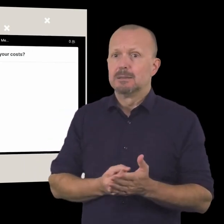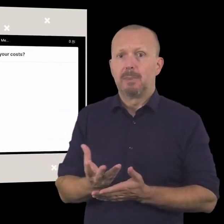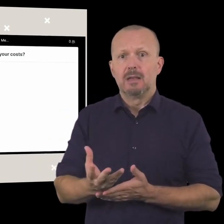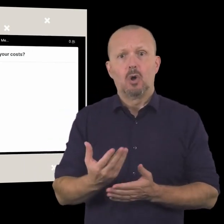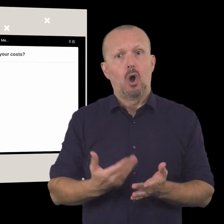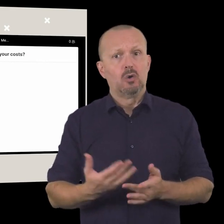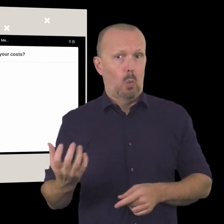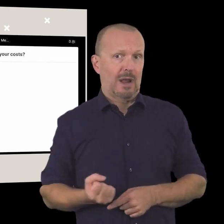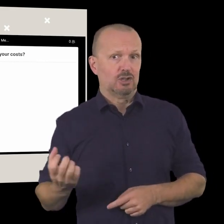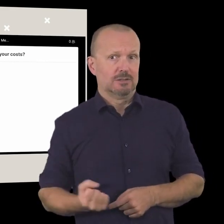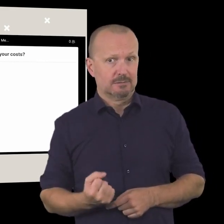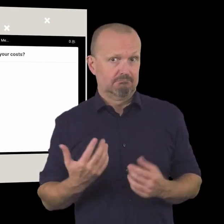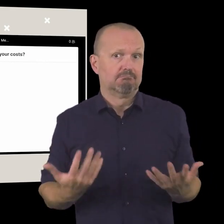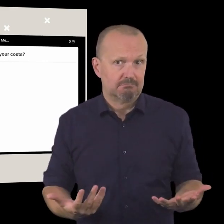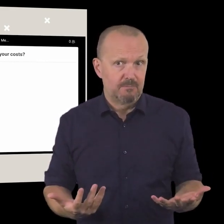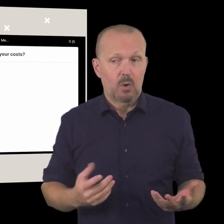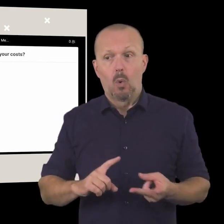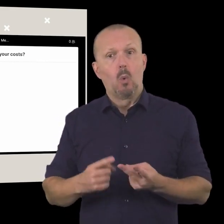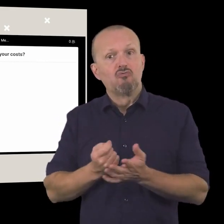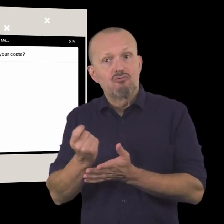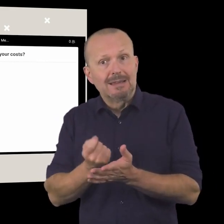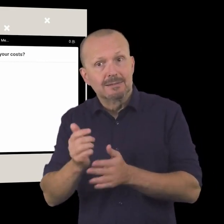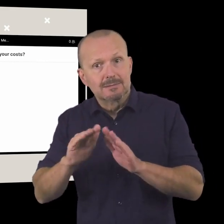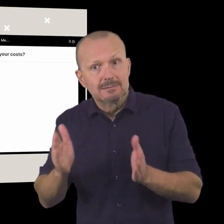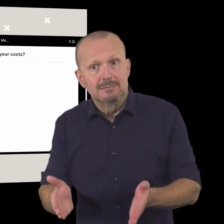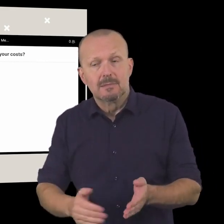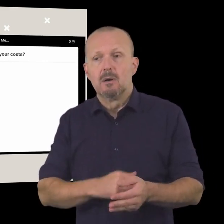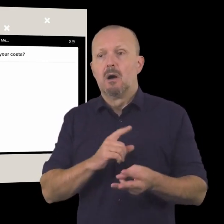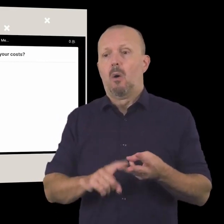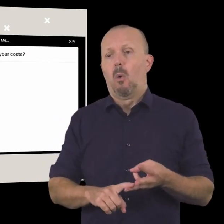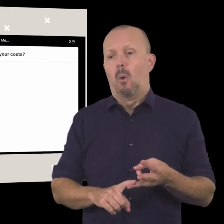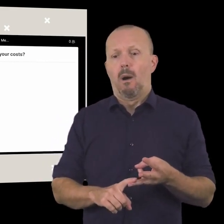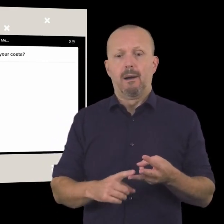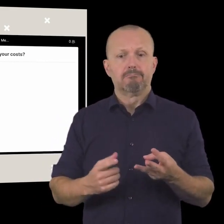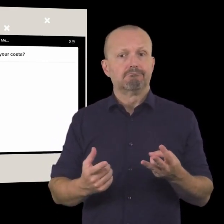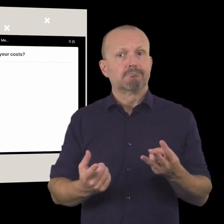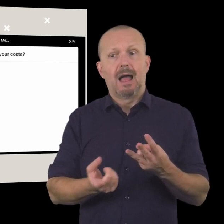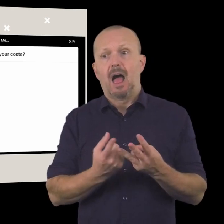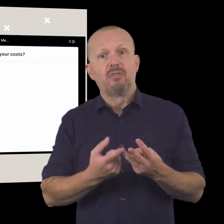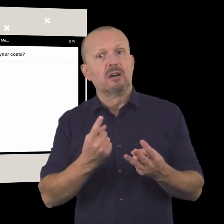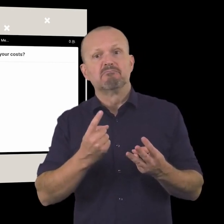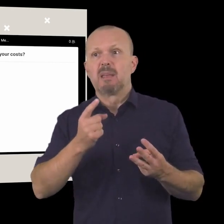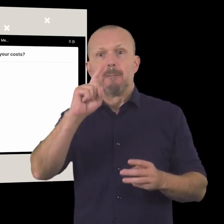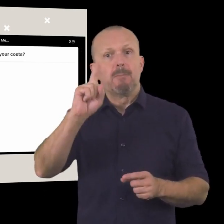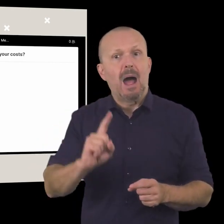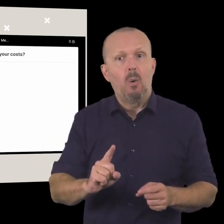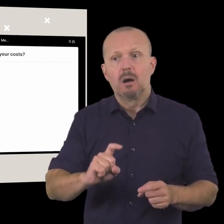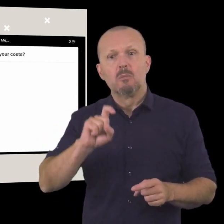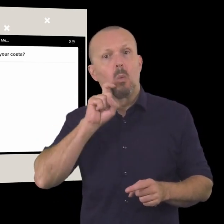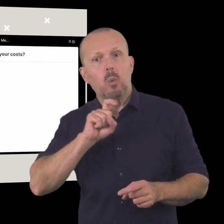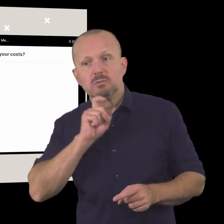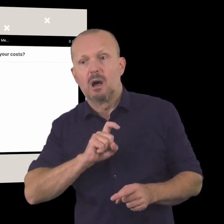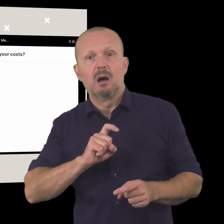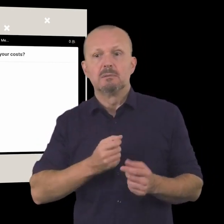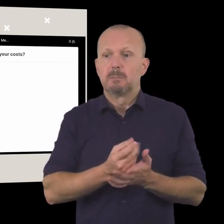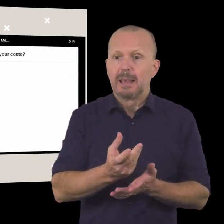uh wages potentially or rent or uh potentially uh other utility bills